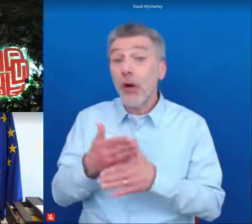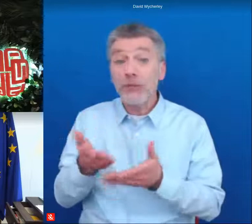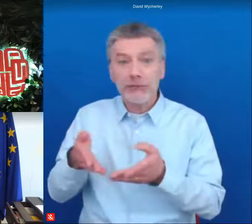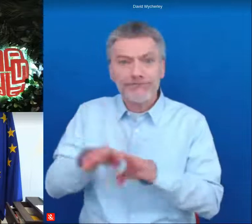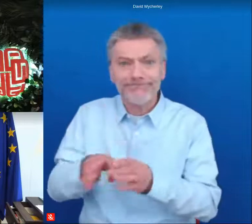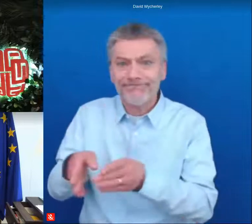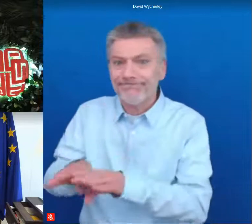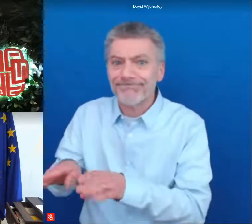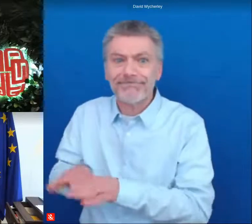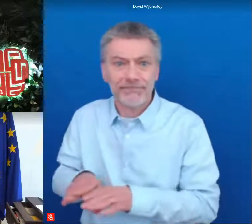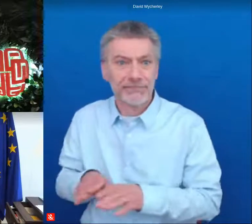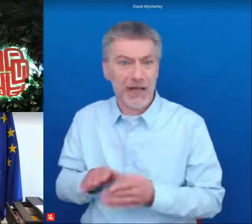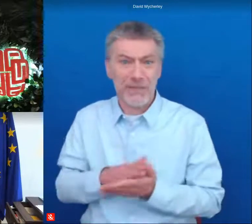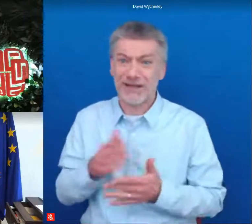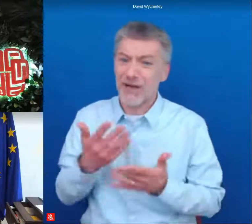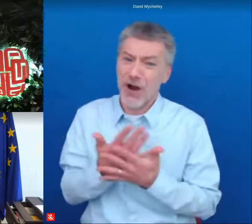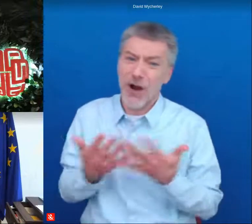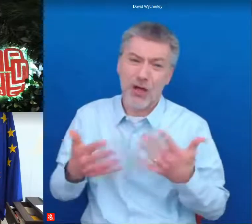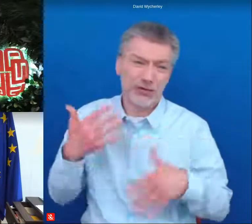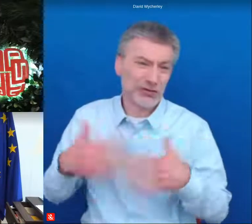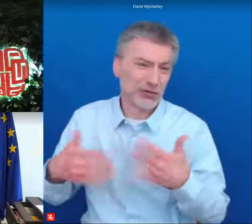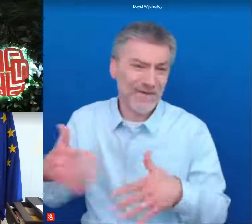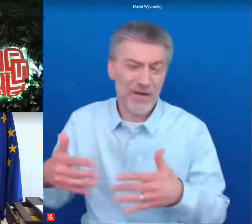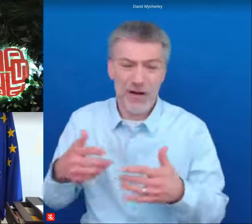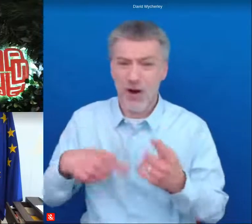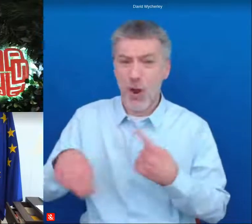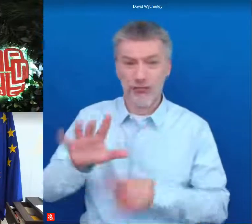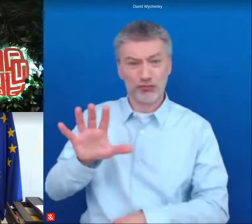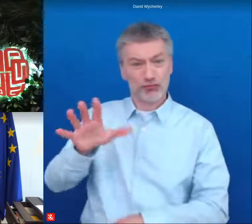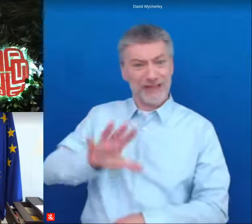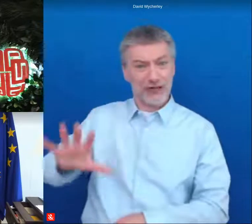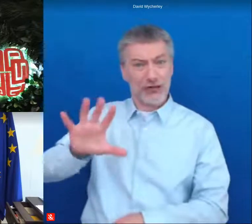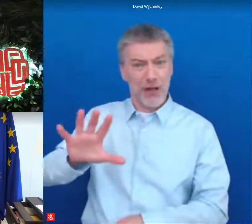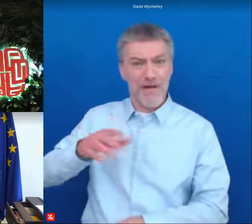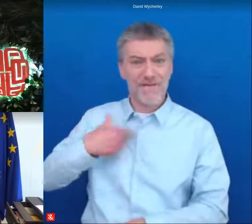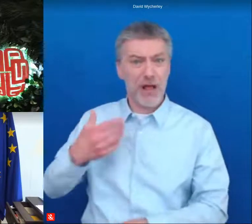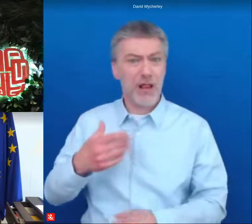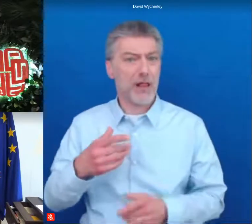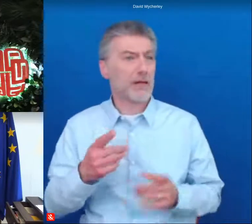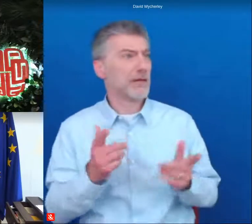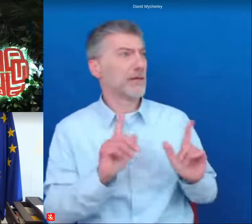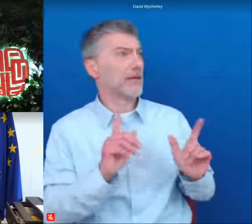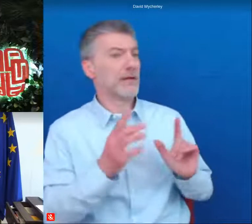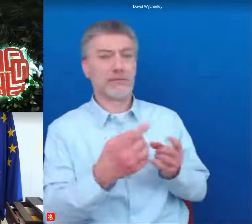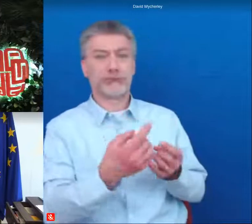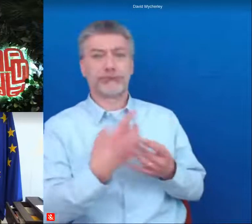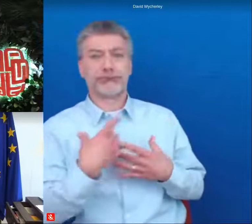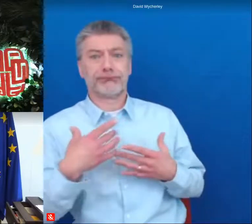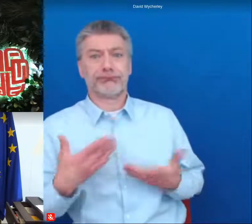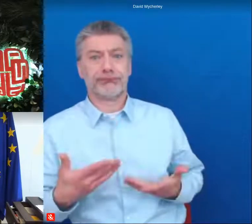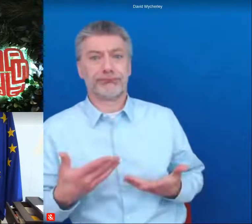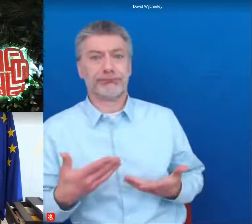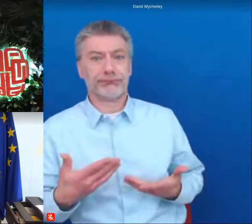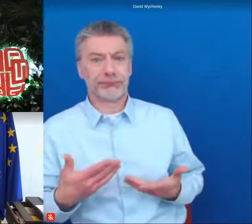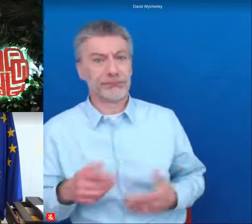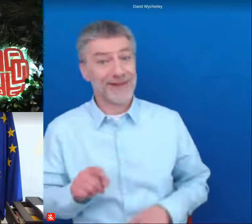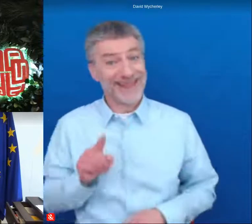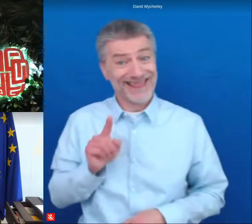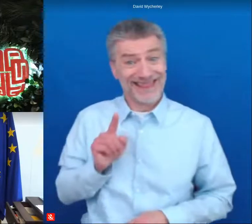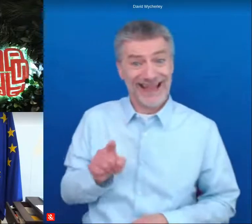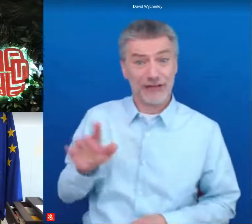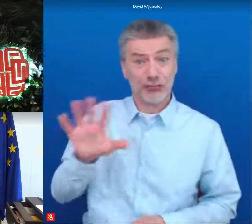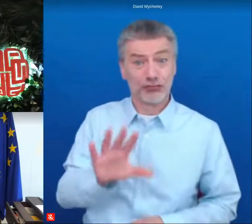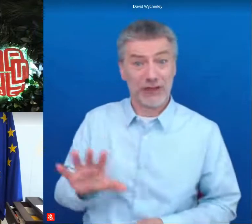services decline and the vision feels forgotten now you might think that the opposite of this regional purgatory